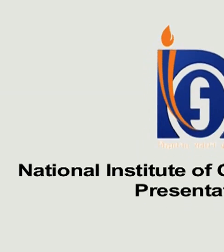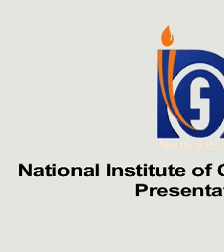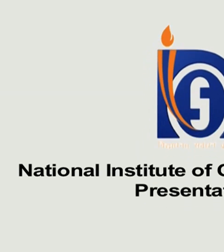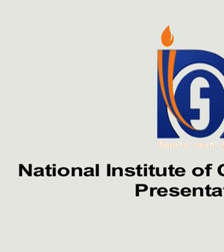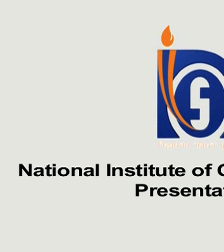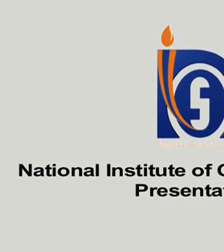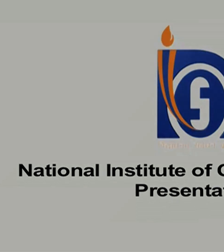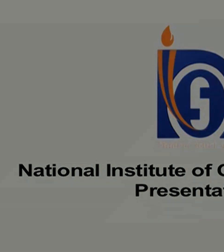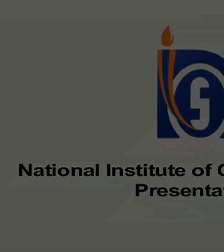Where's